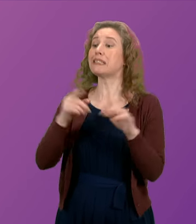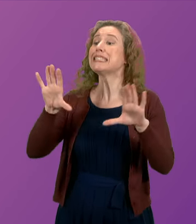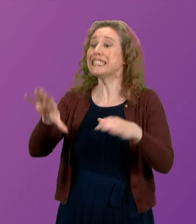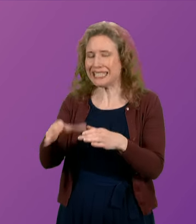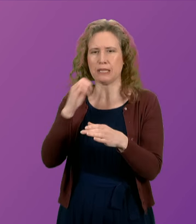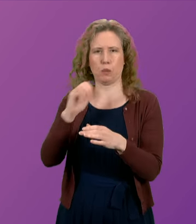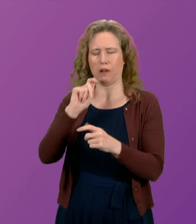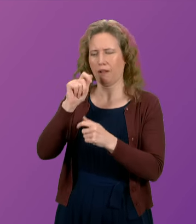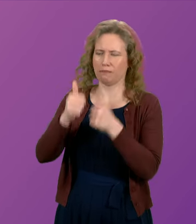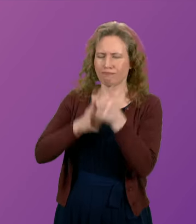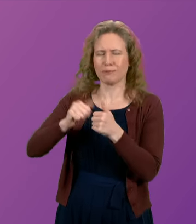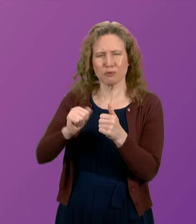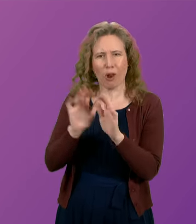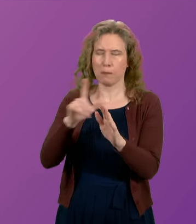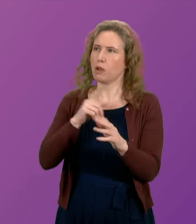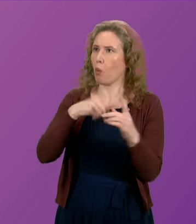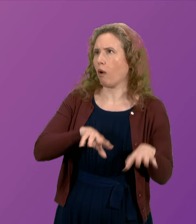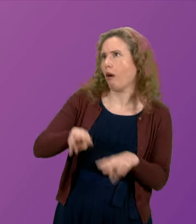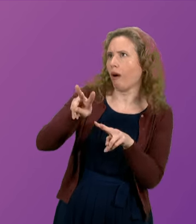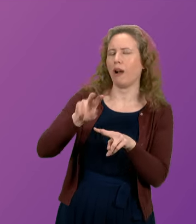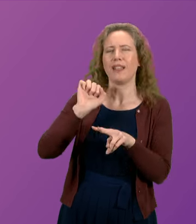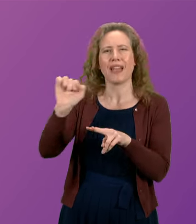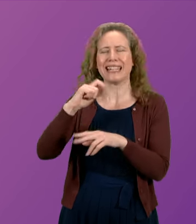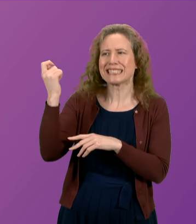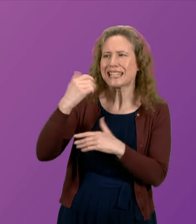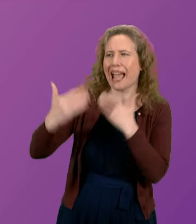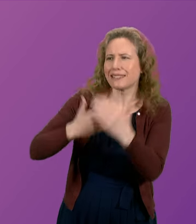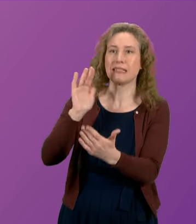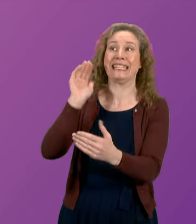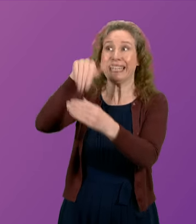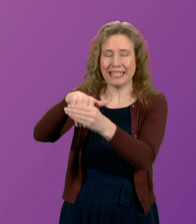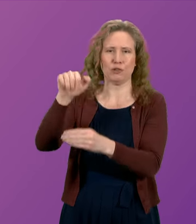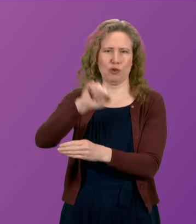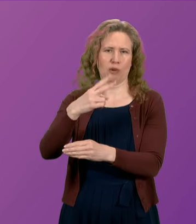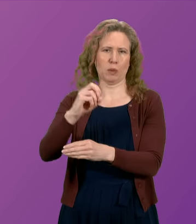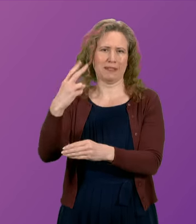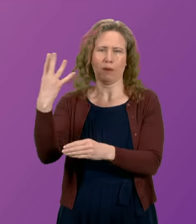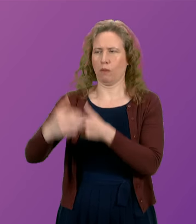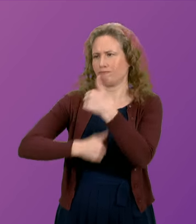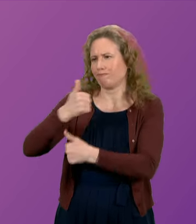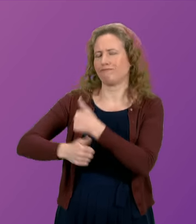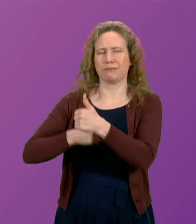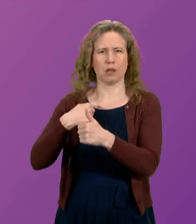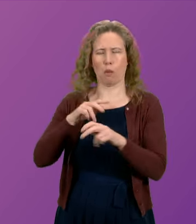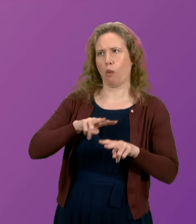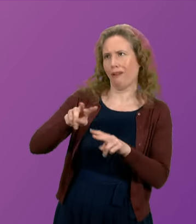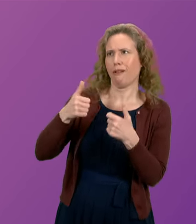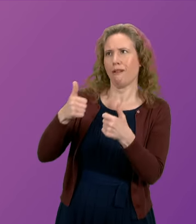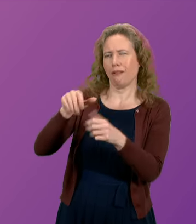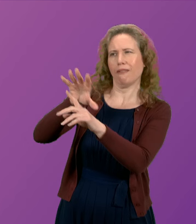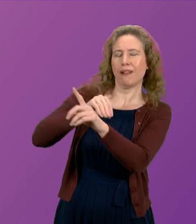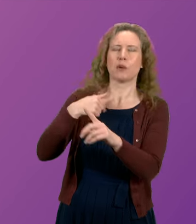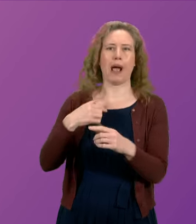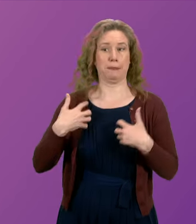they have inspired so many of us by their success in getting to Euro 2024. And I look forward very much to being